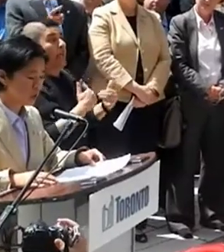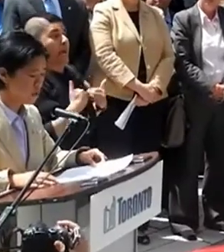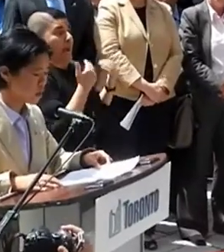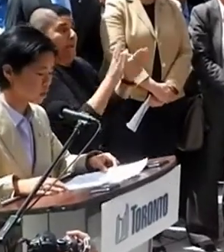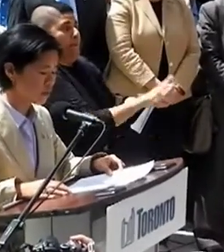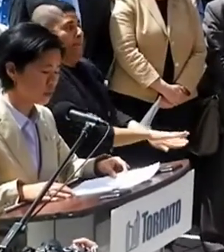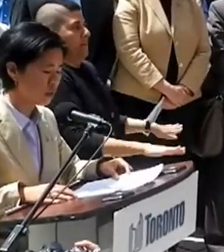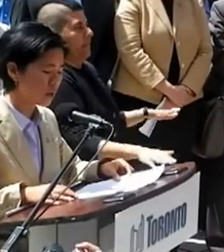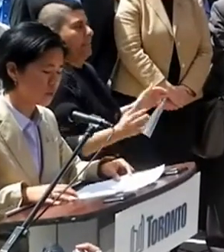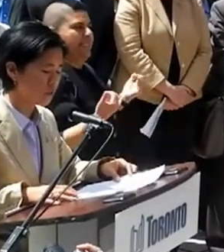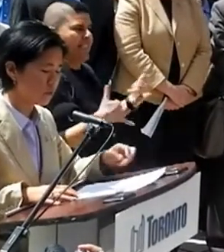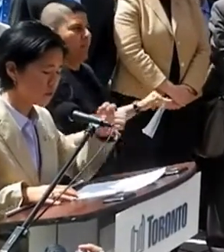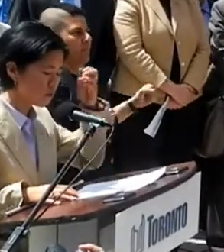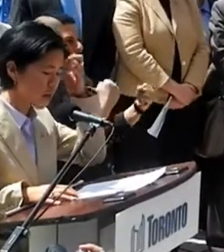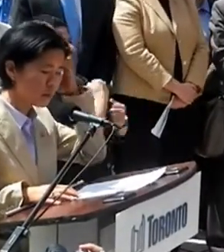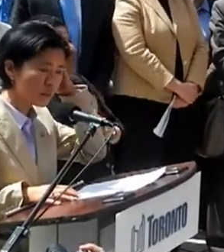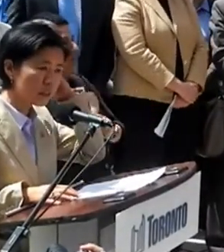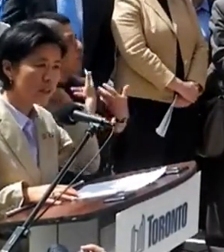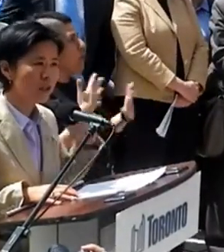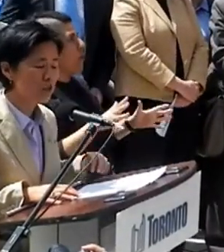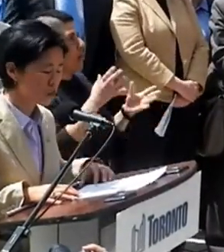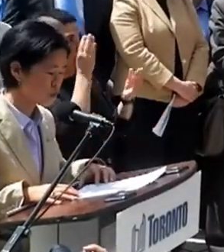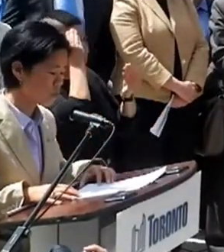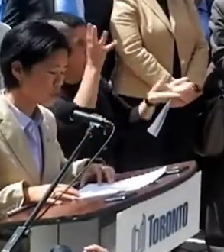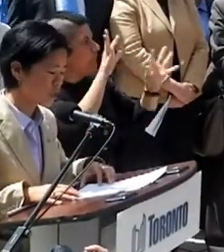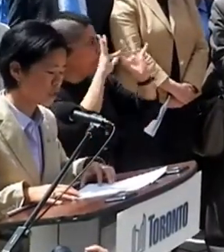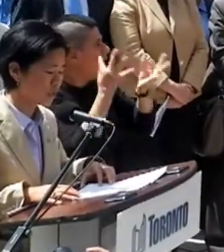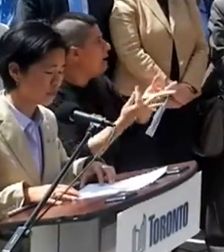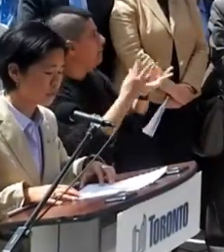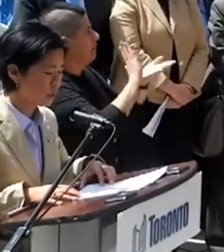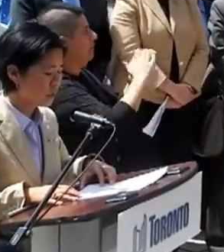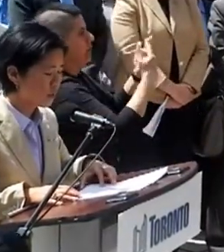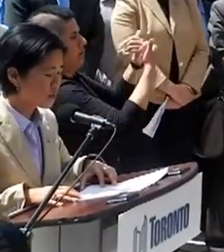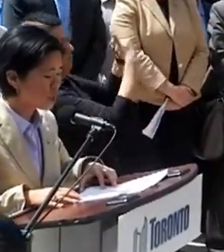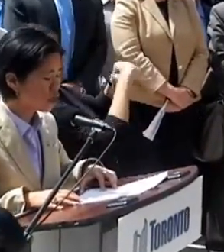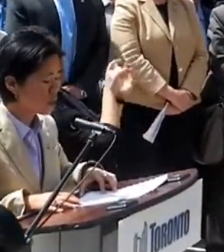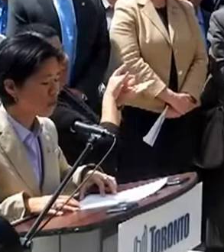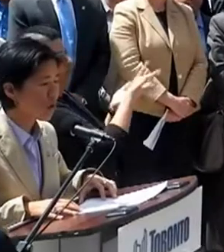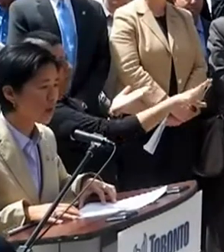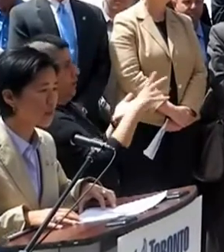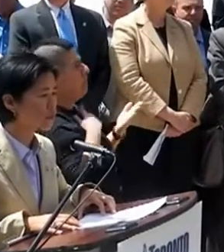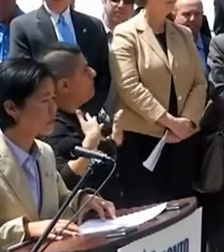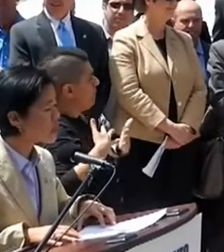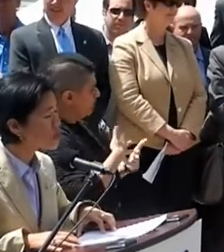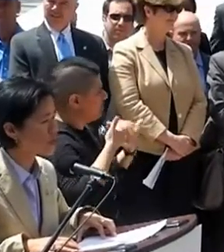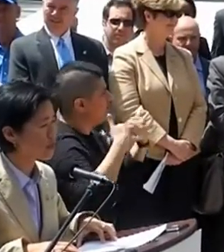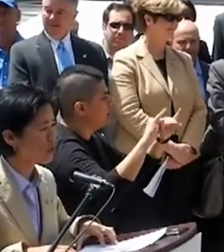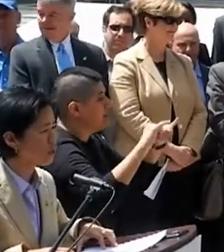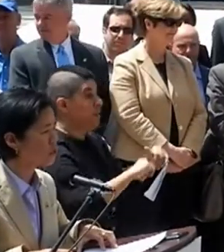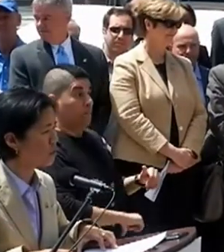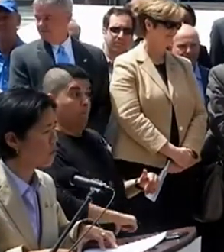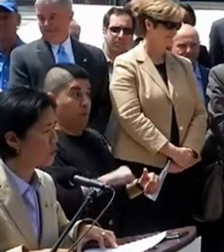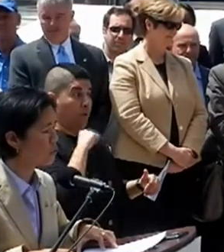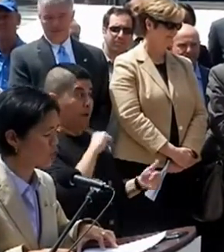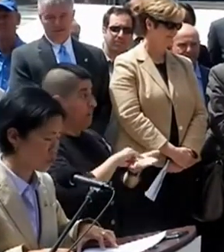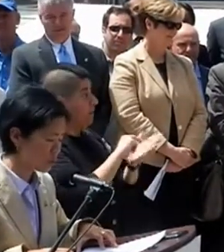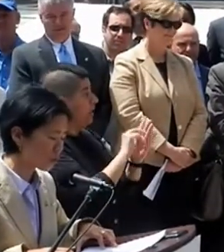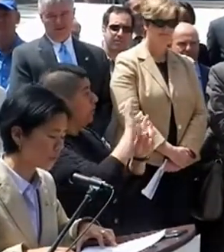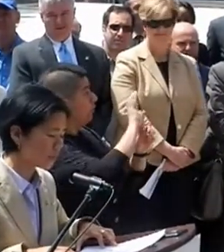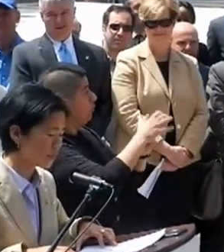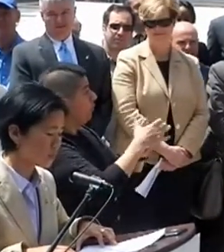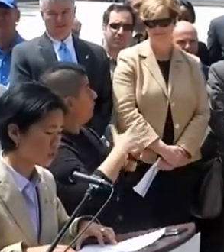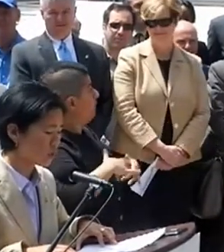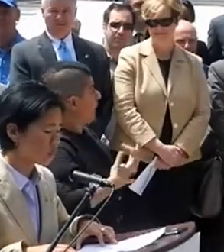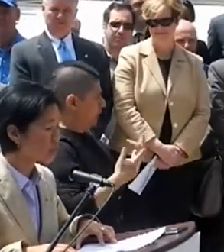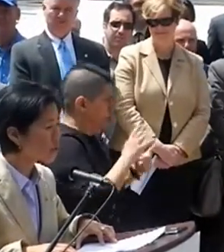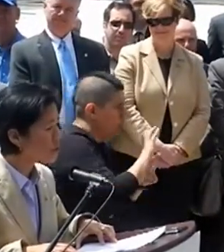unable to come out of the closet for fear of family and community rejection. And they know that Pride is not just a cultural event, which it